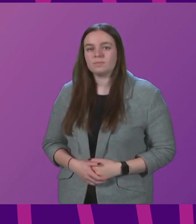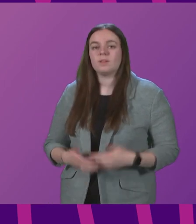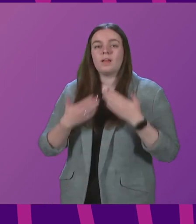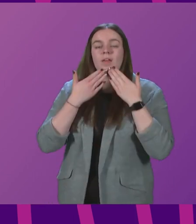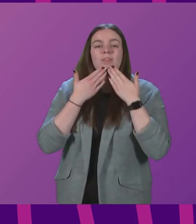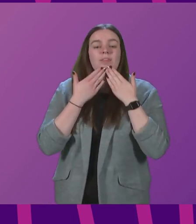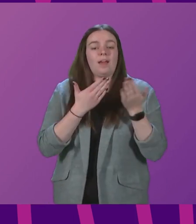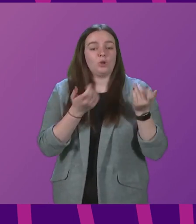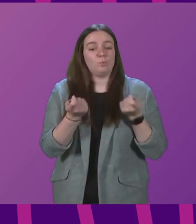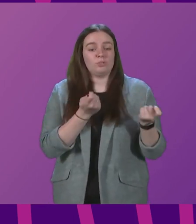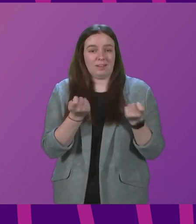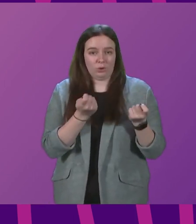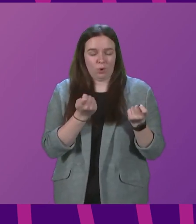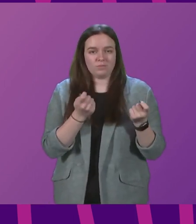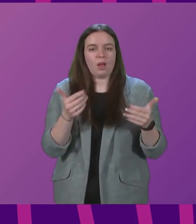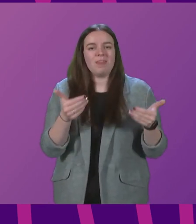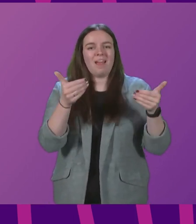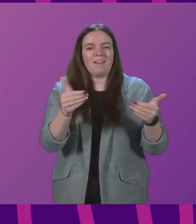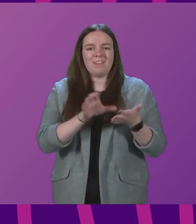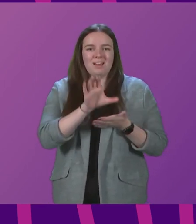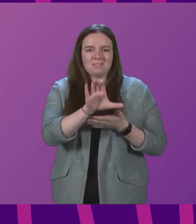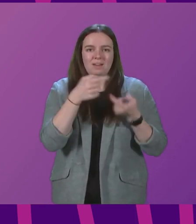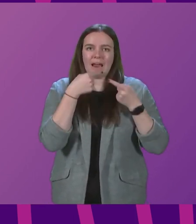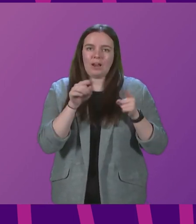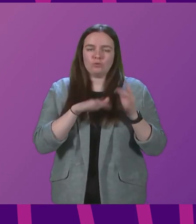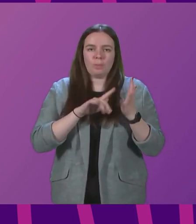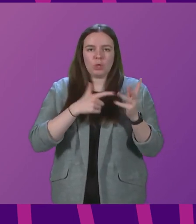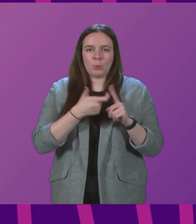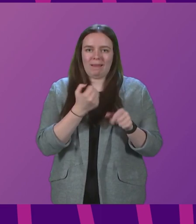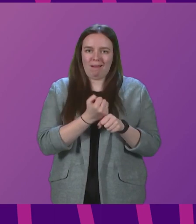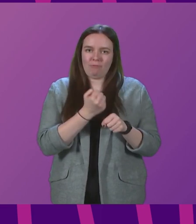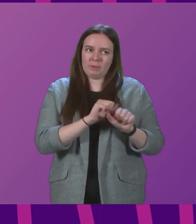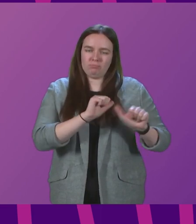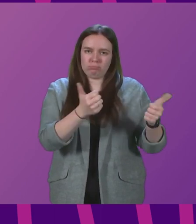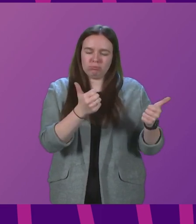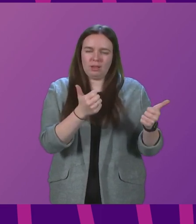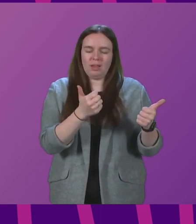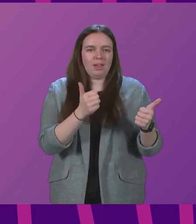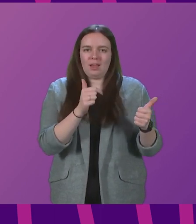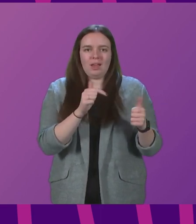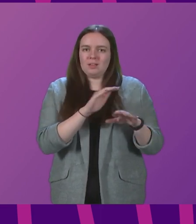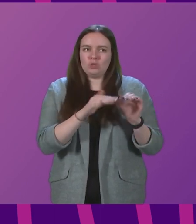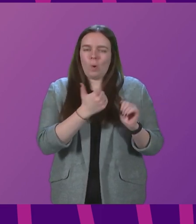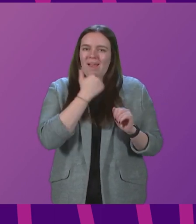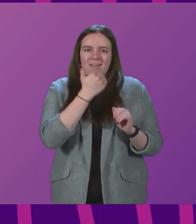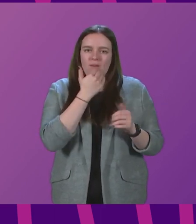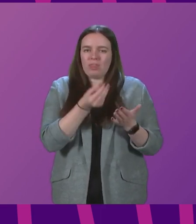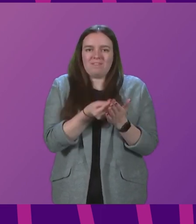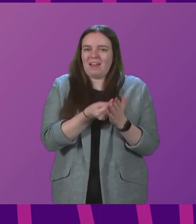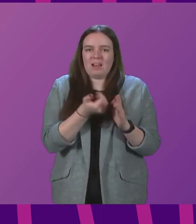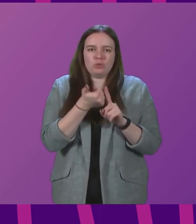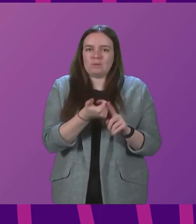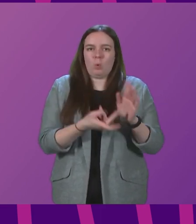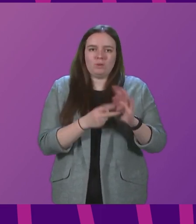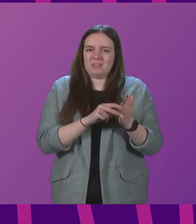-Officer. While the advanced funding announced by the UK Government is welcome, it falls well short of the financial support schemes required to reinforce